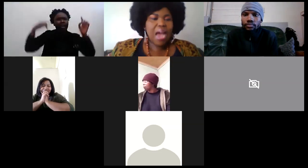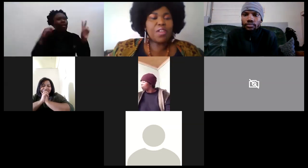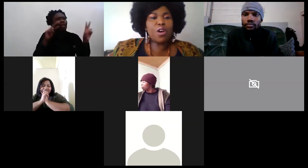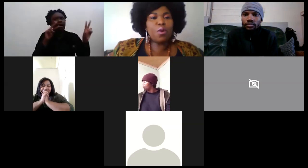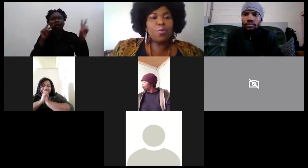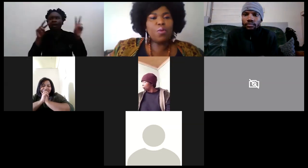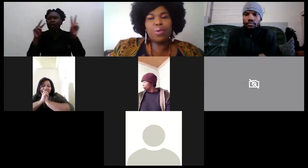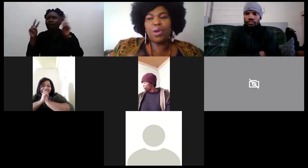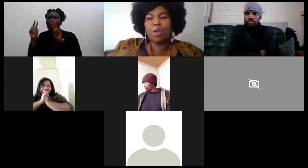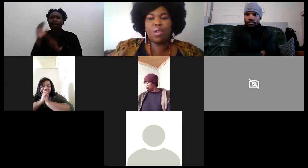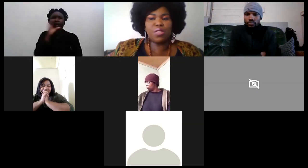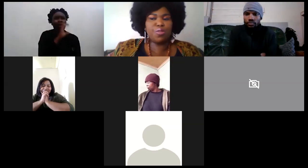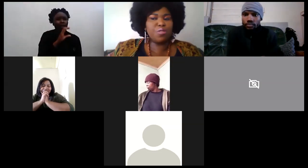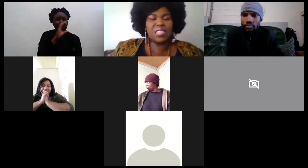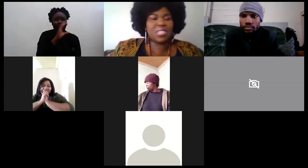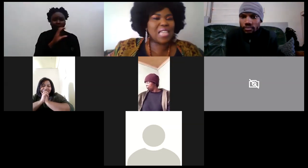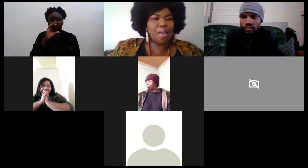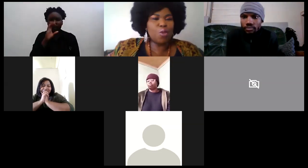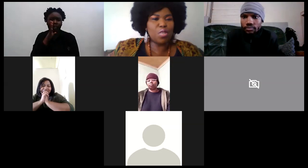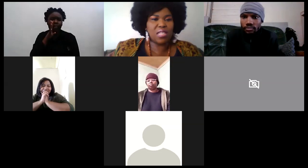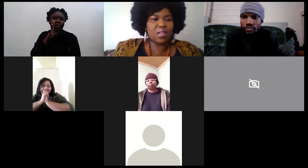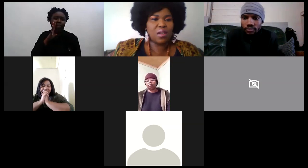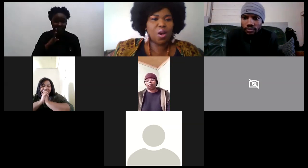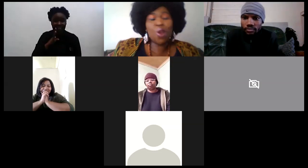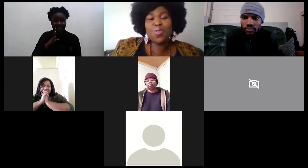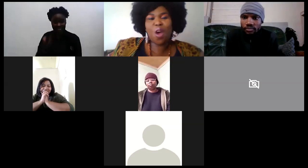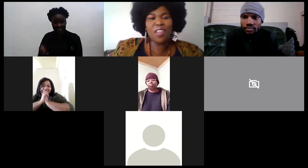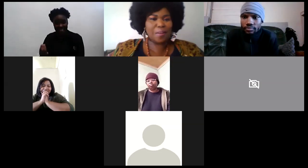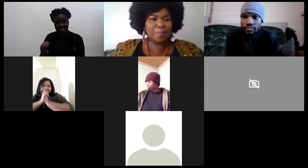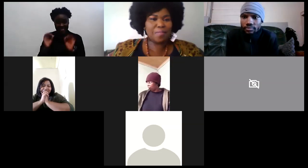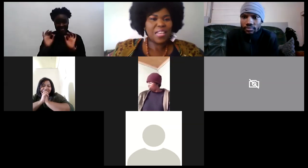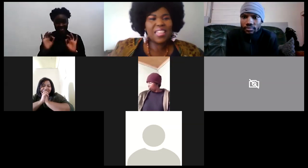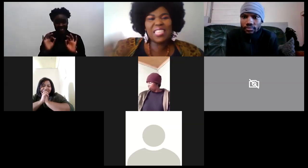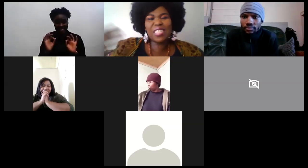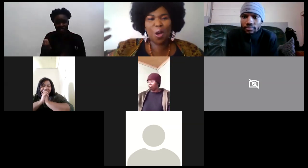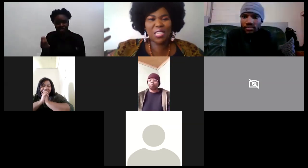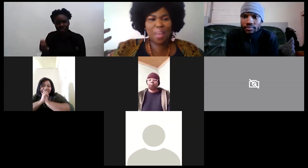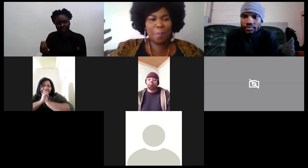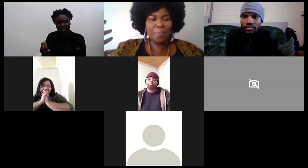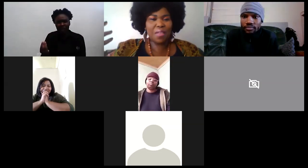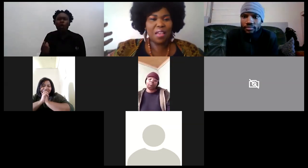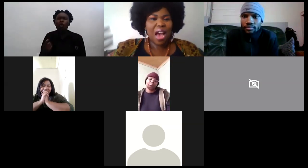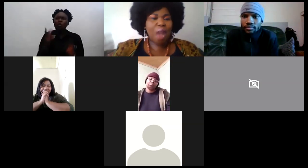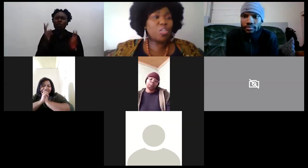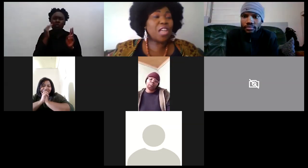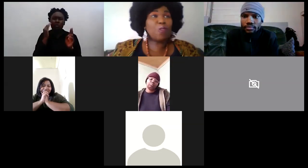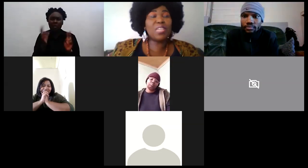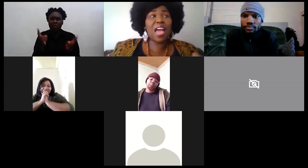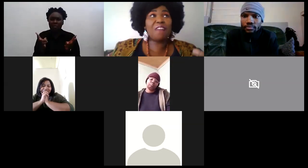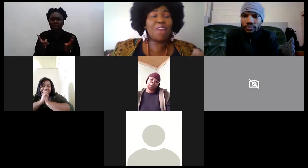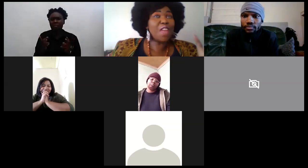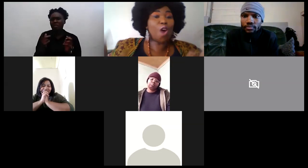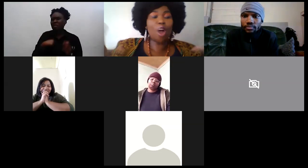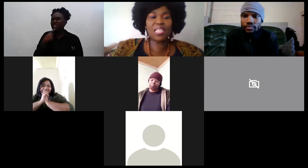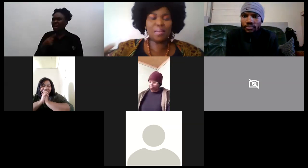i know we always use this term loosely oh you're awesome this is awesome i wish i could